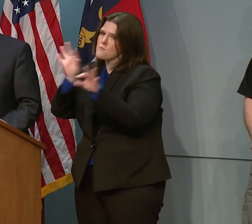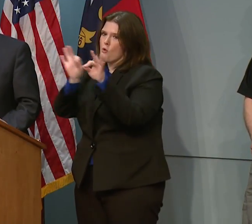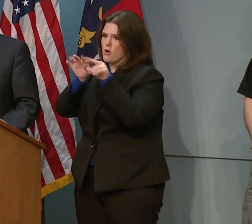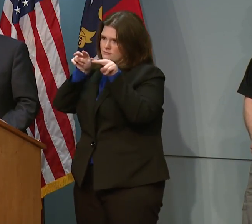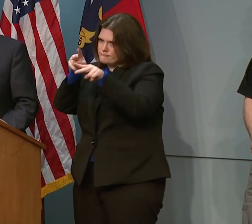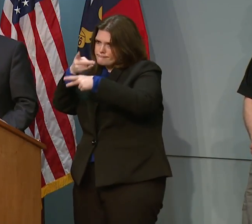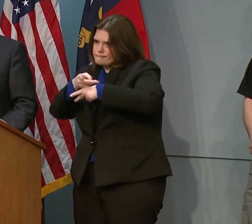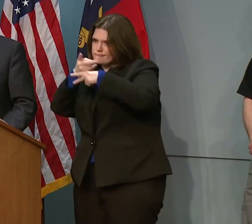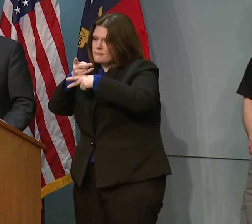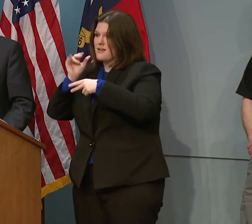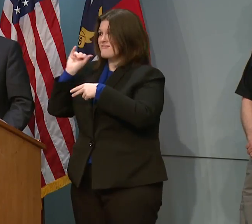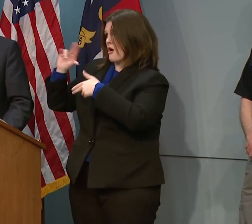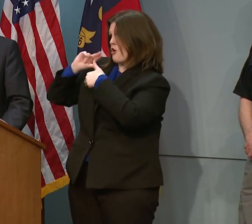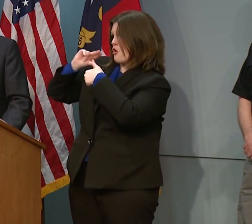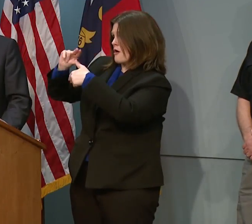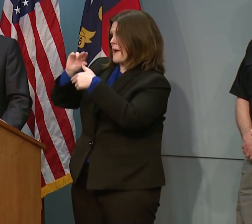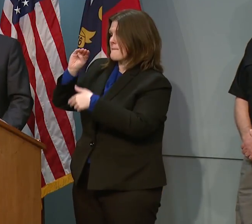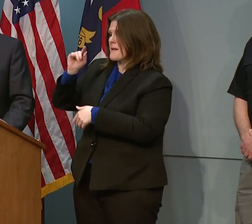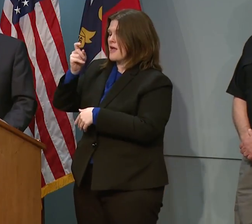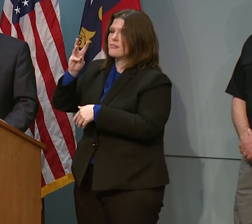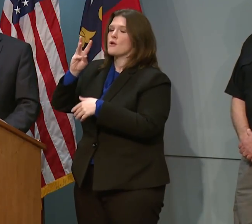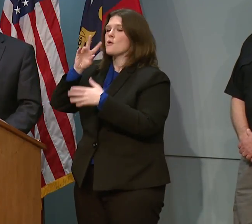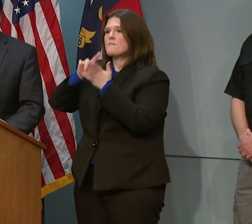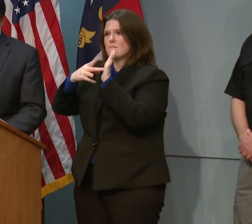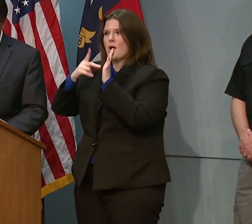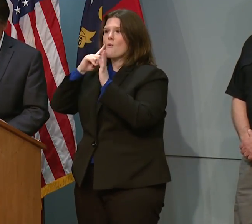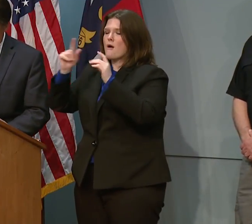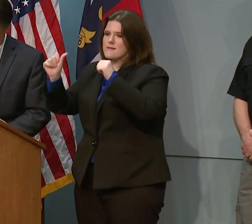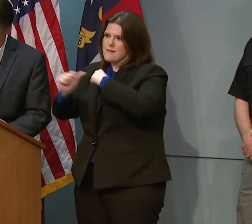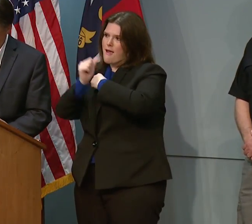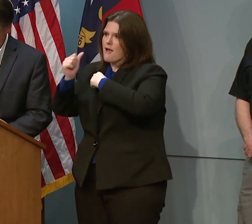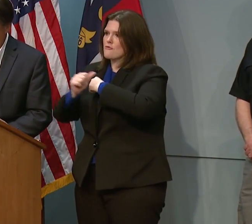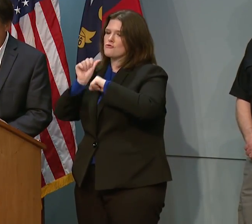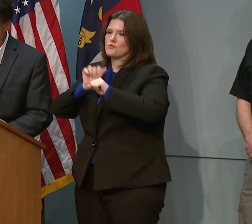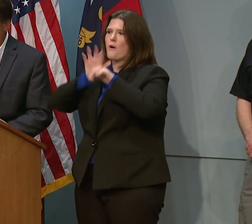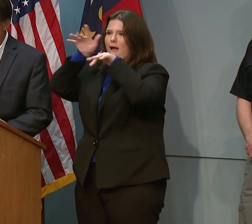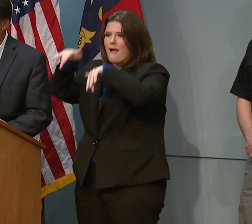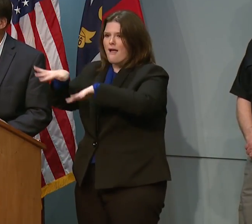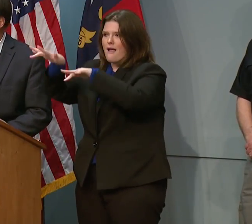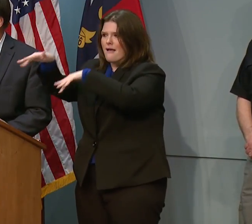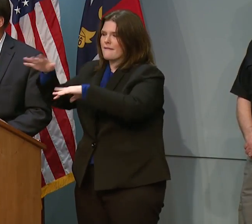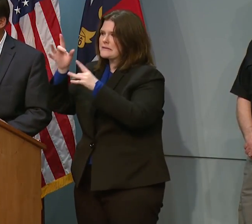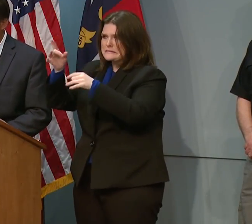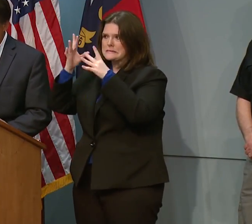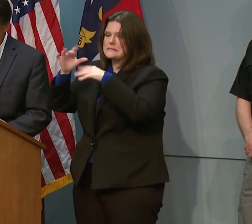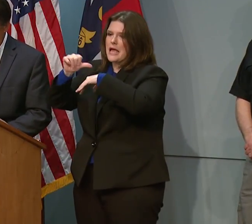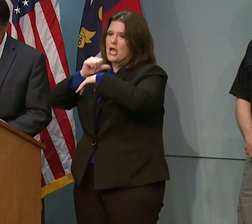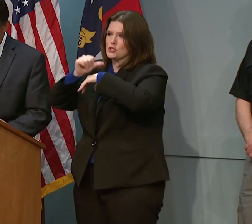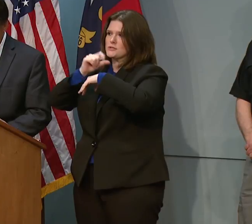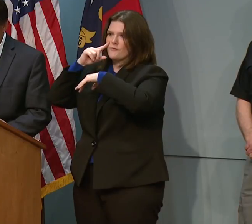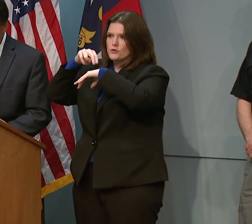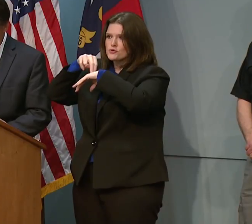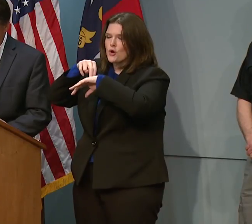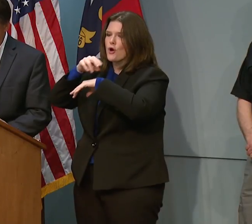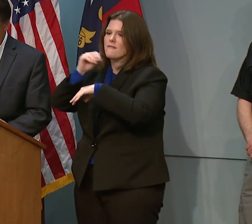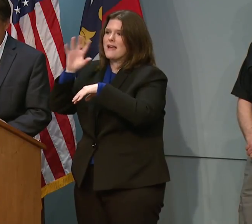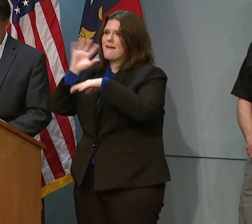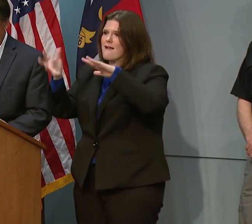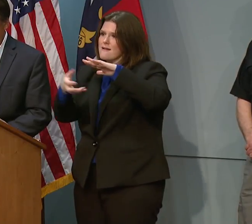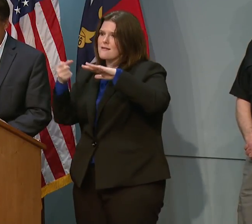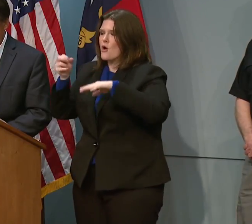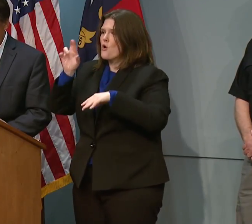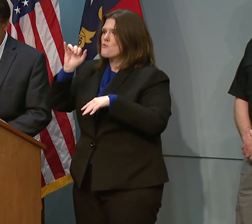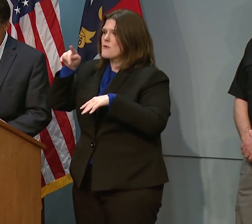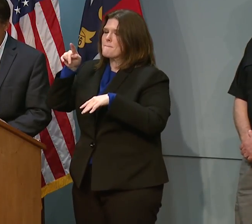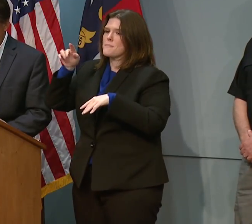Matthew will bring very large waves, dangerous surf, and rip currents, and the potential for significant beach erosion. High